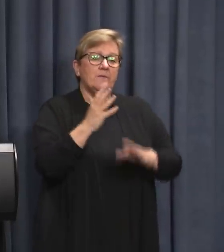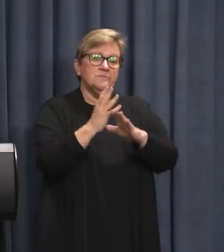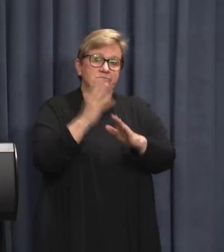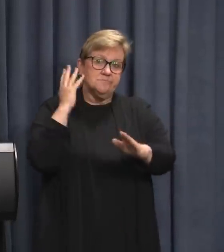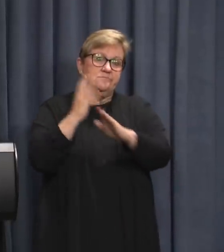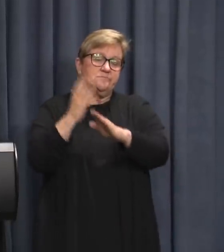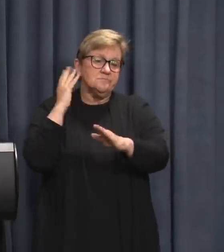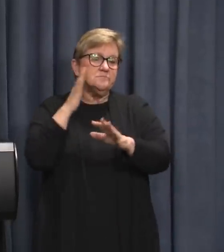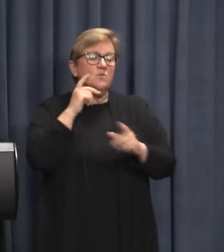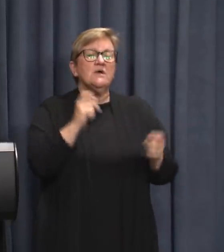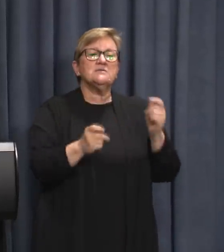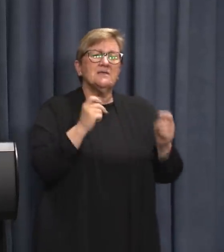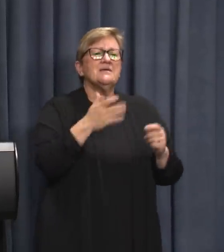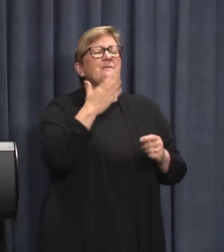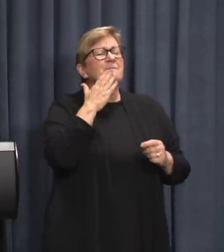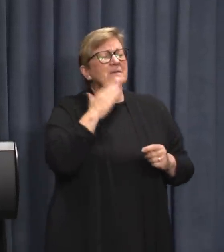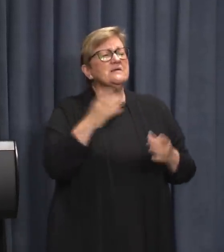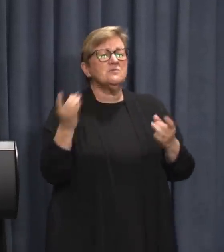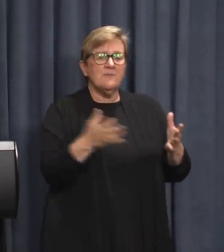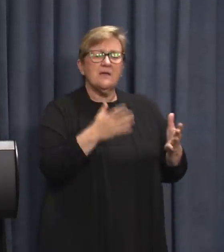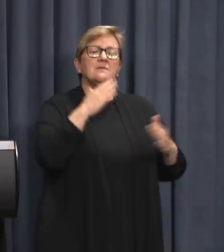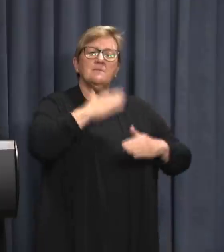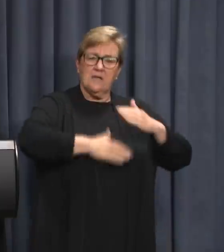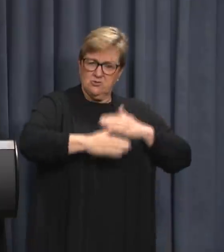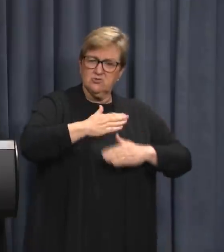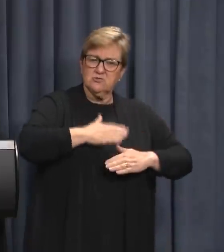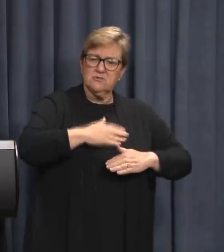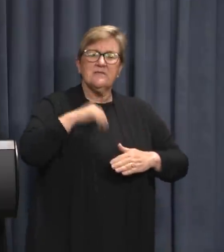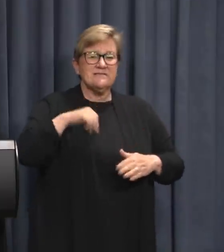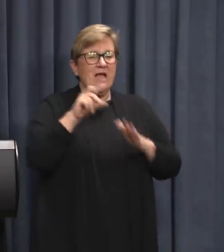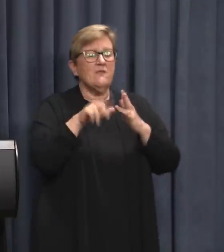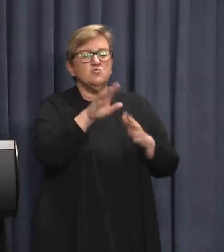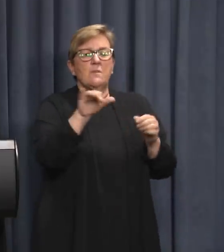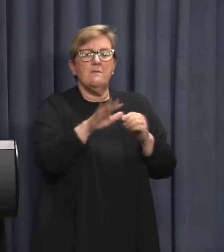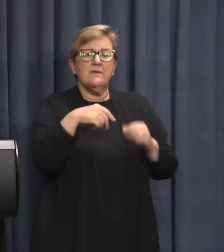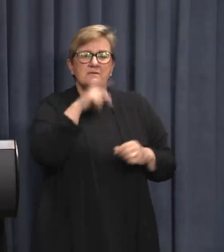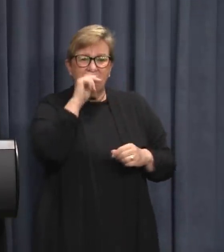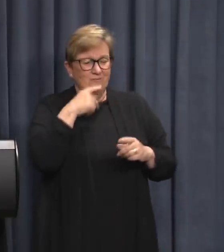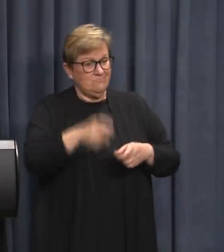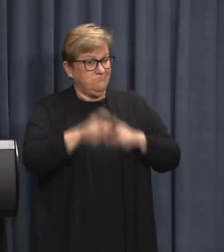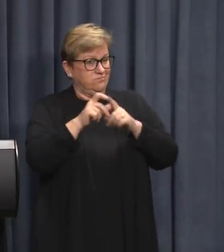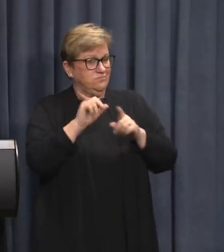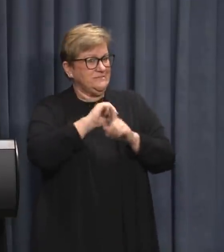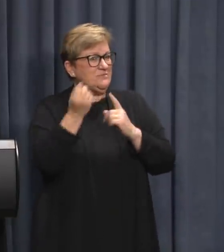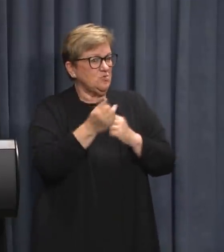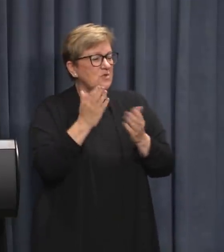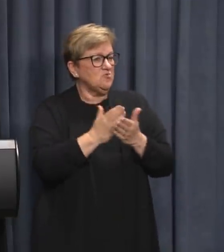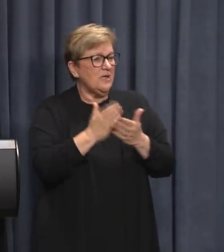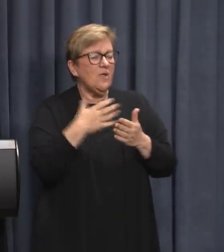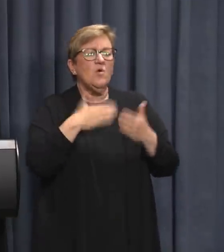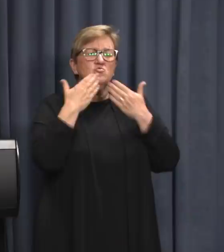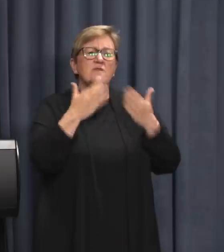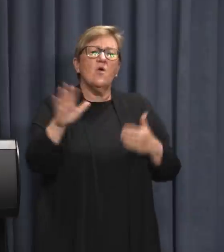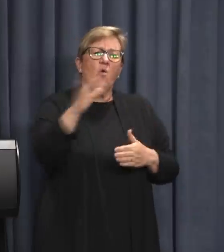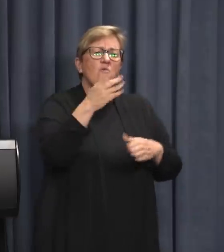at testing clinics, please be prepared, please be patient. Our staff are doing the best they can in difficult circumstances. I also want to thank